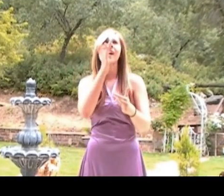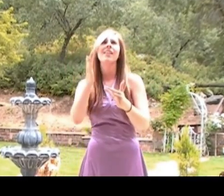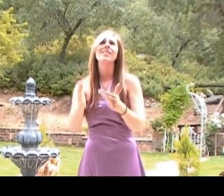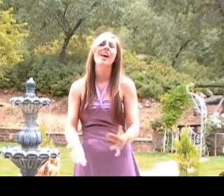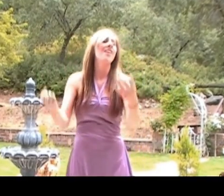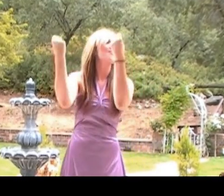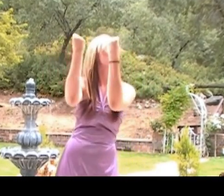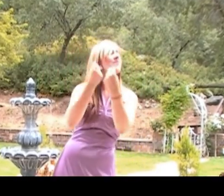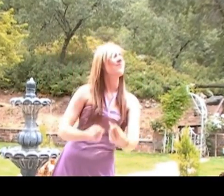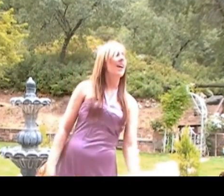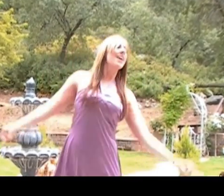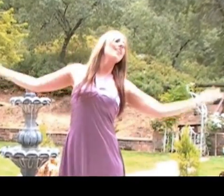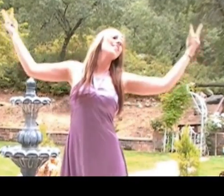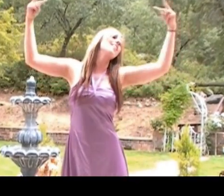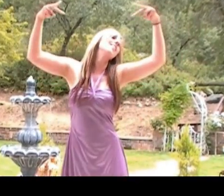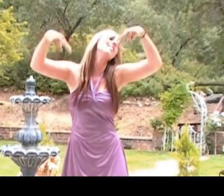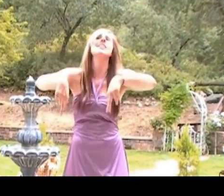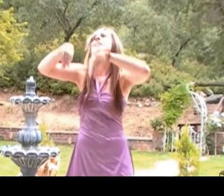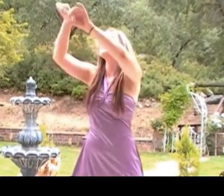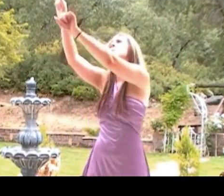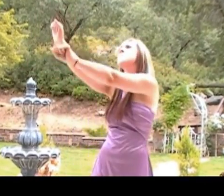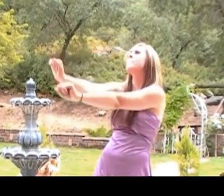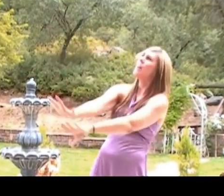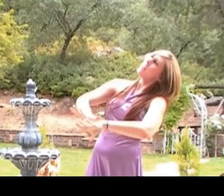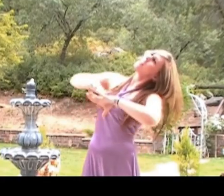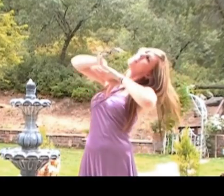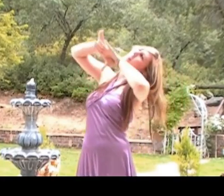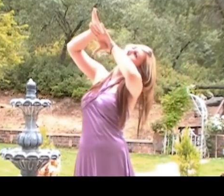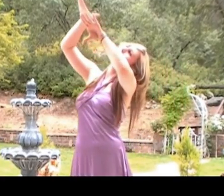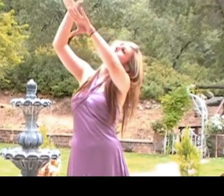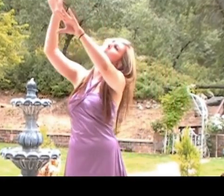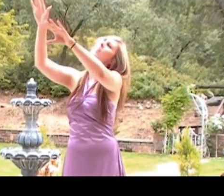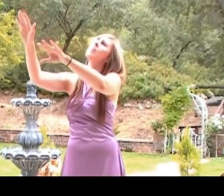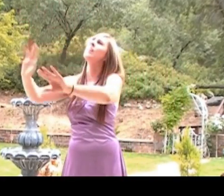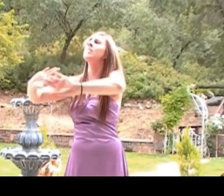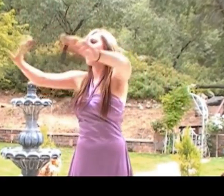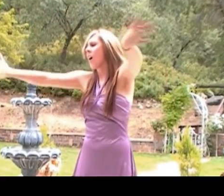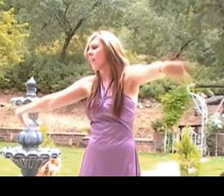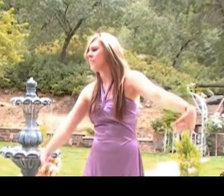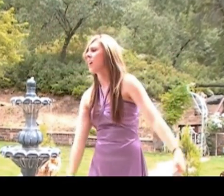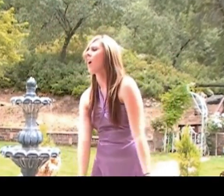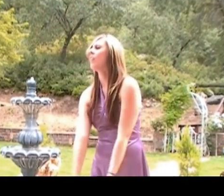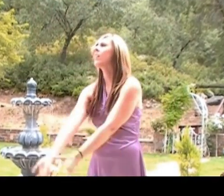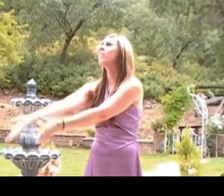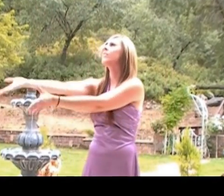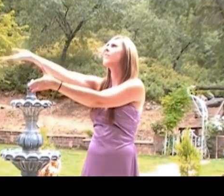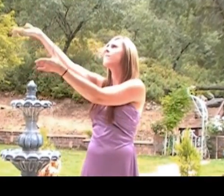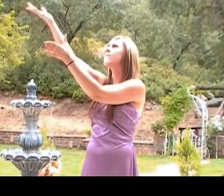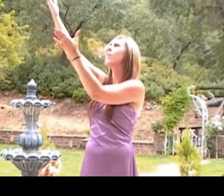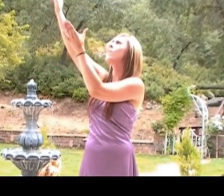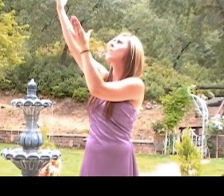That new mountain There is a fountain